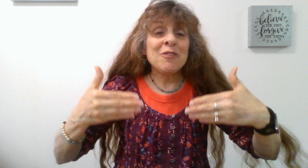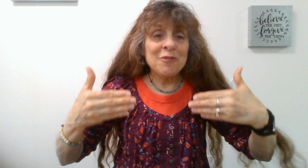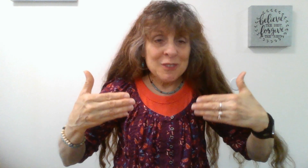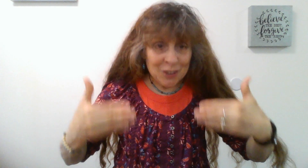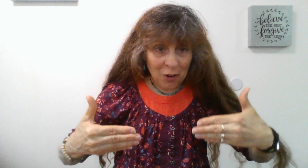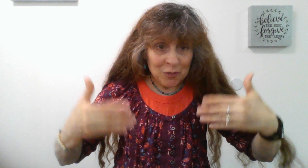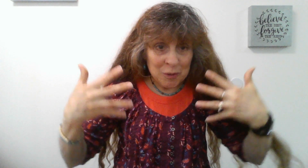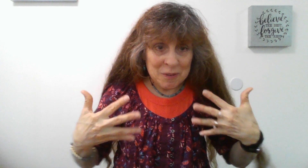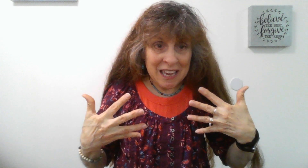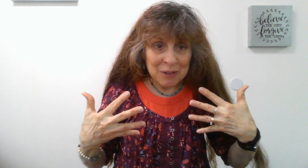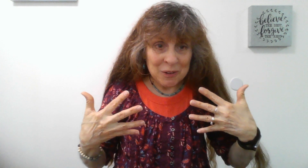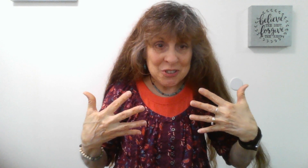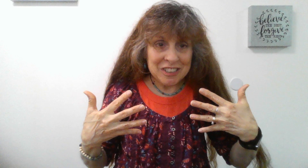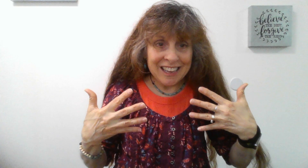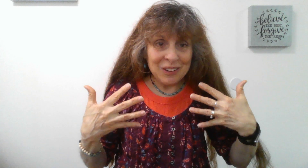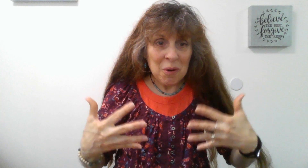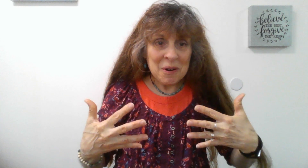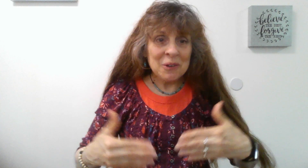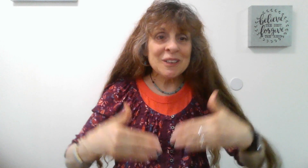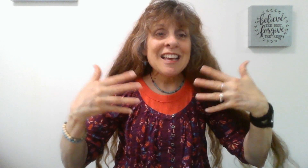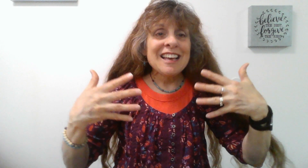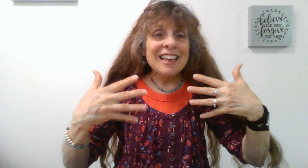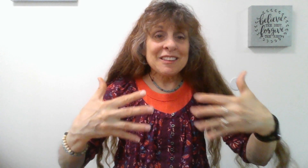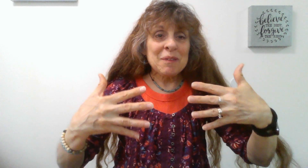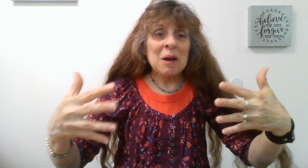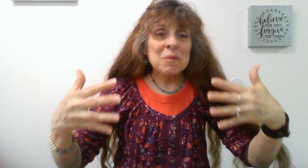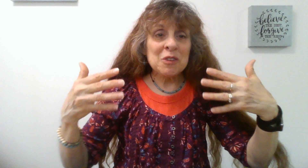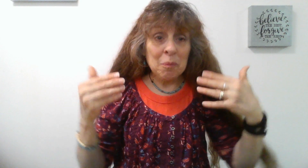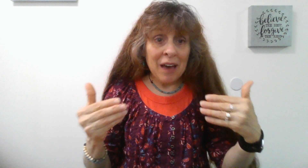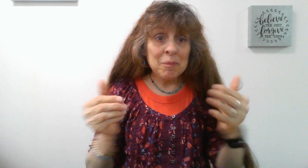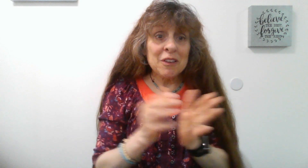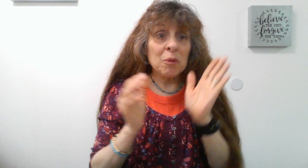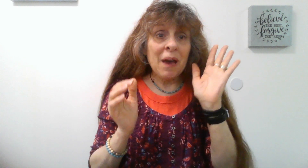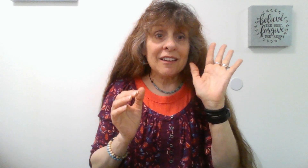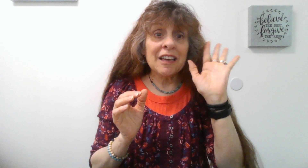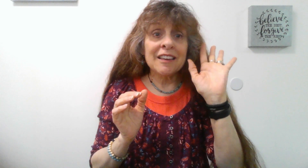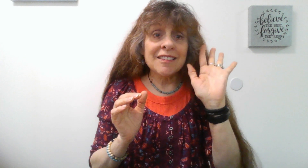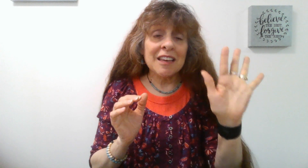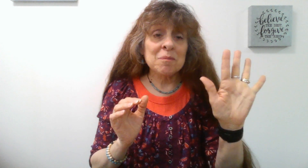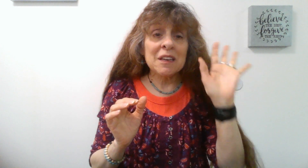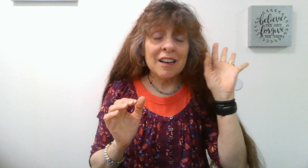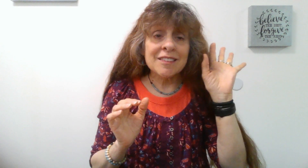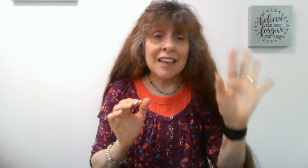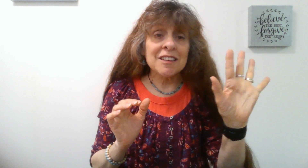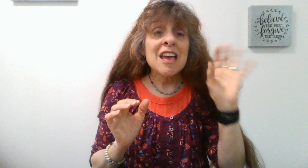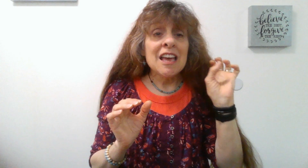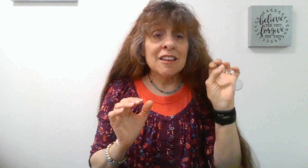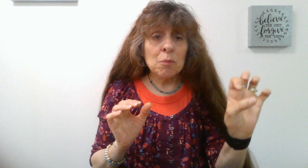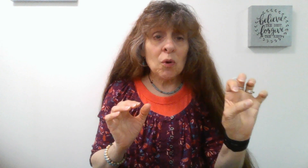solved when you became Christian. And lo and behold, it becomes your battle because you're battling against Satan because Satan is more